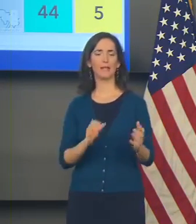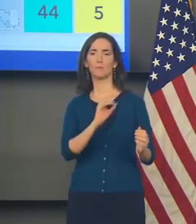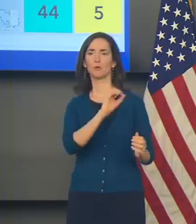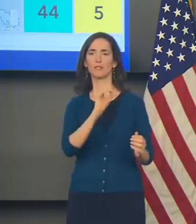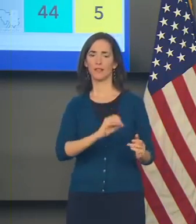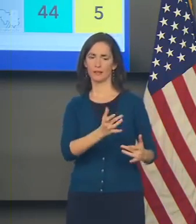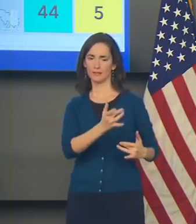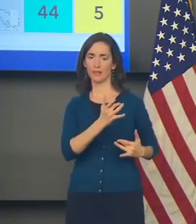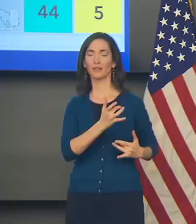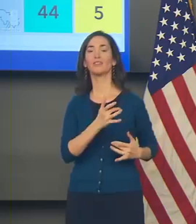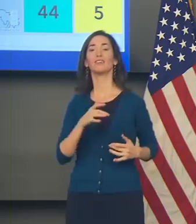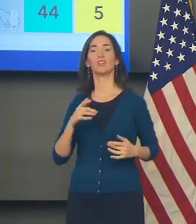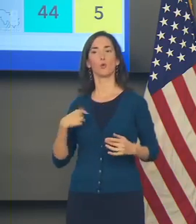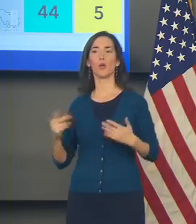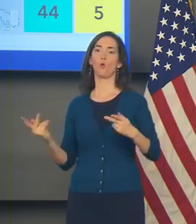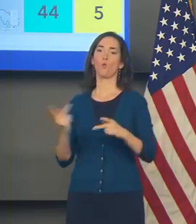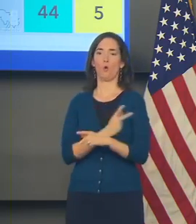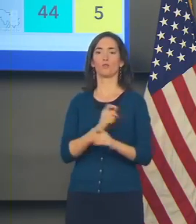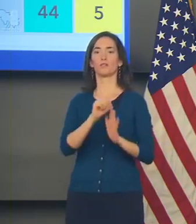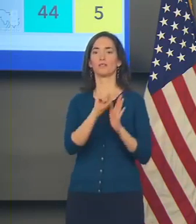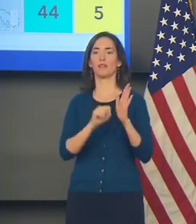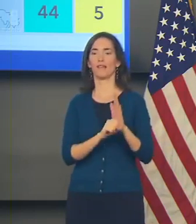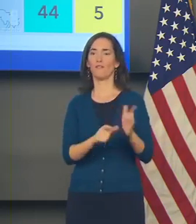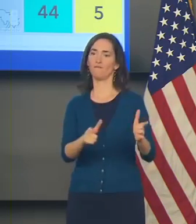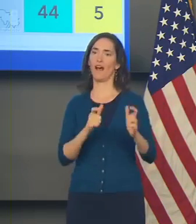as a state of concern.